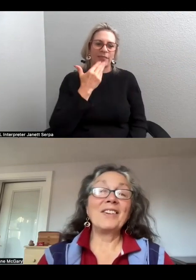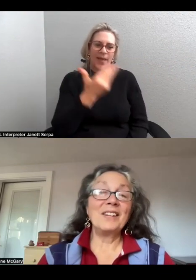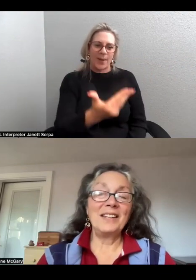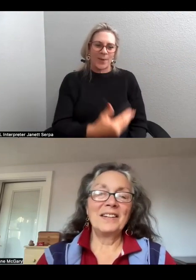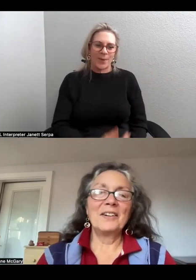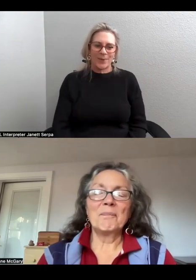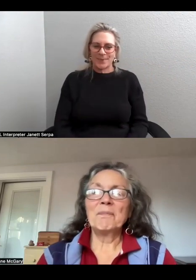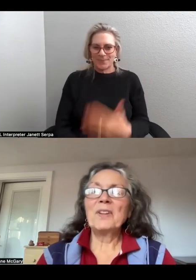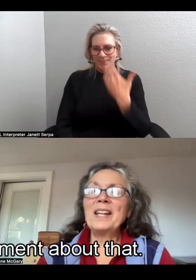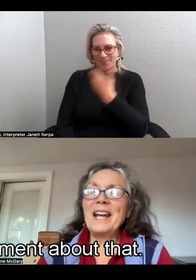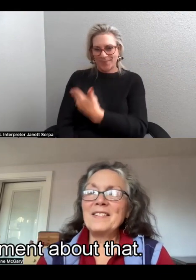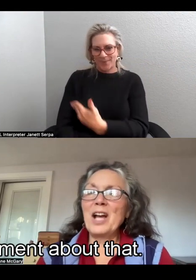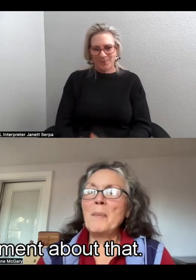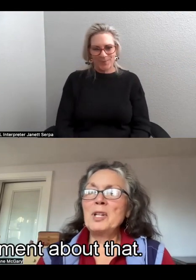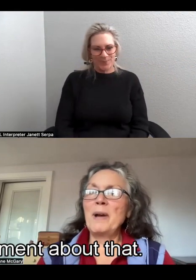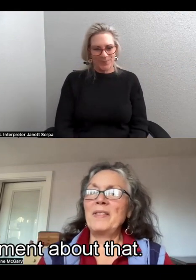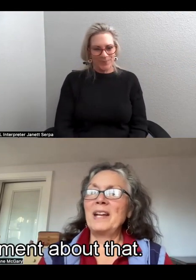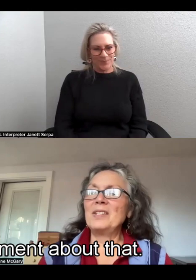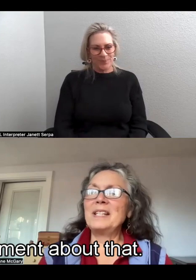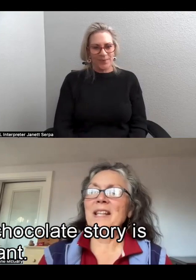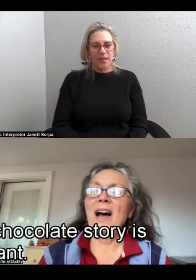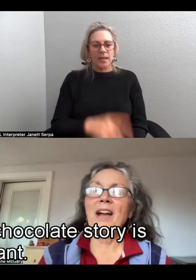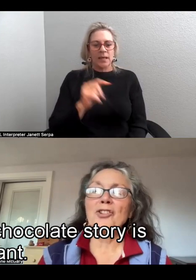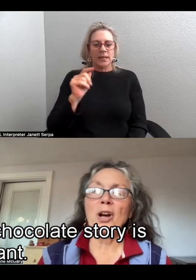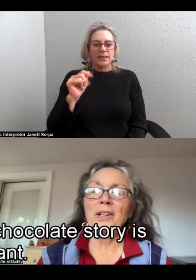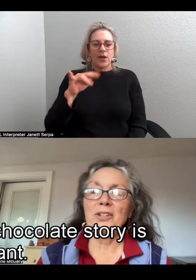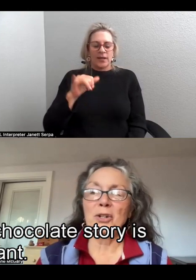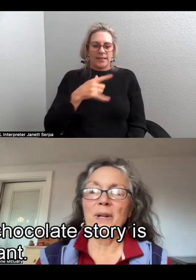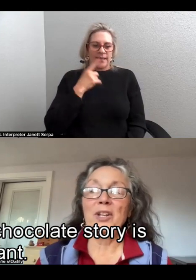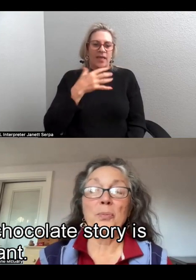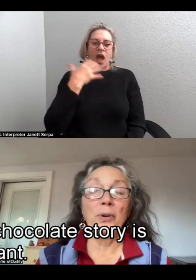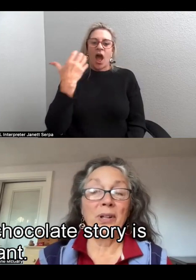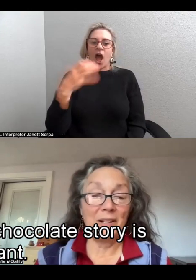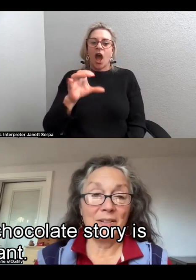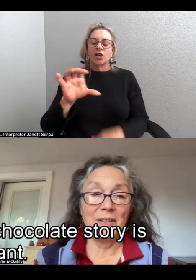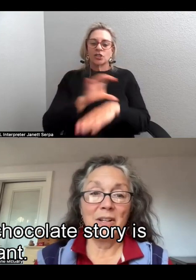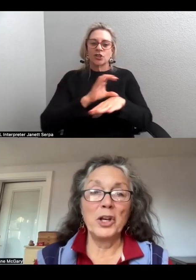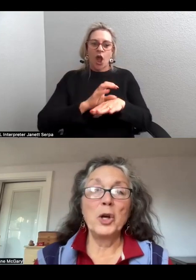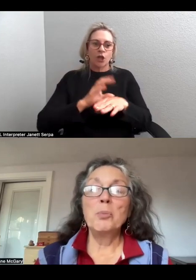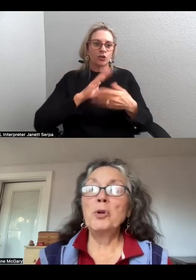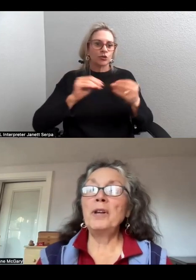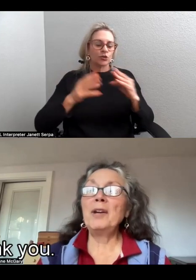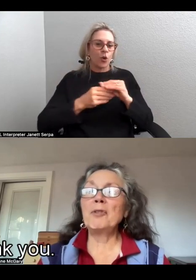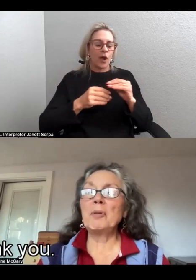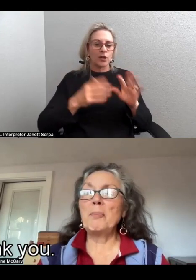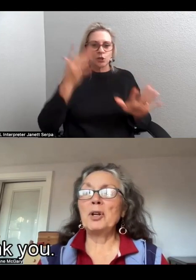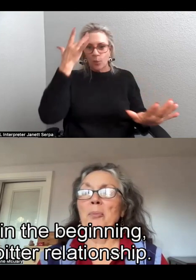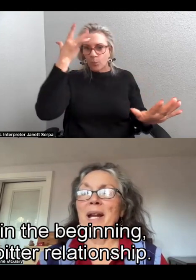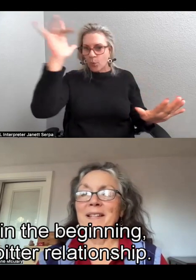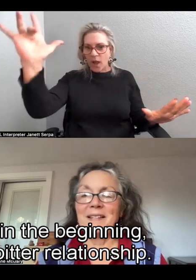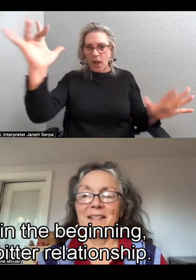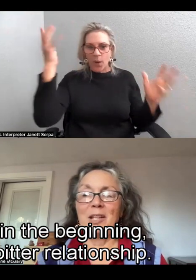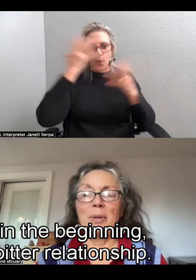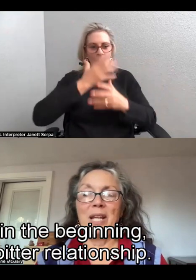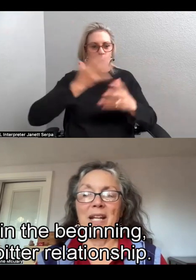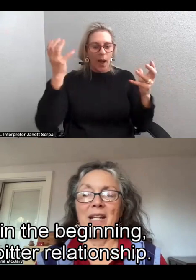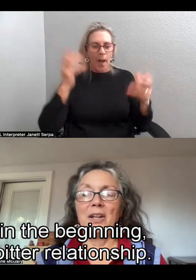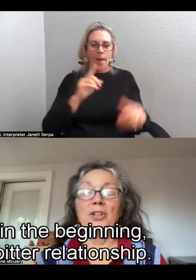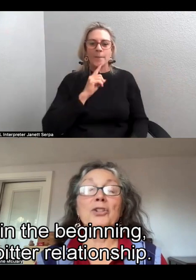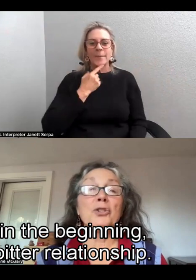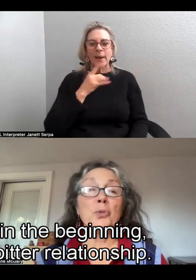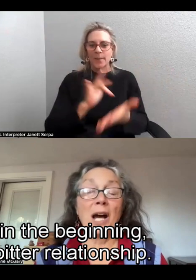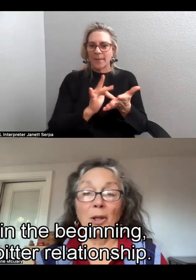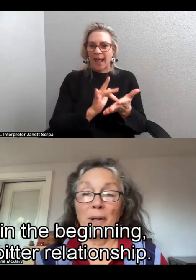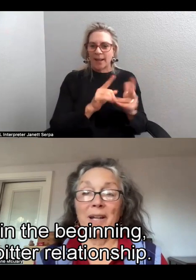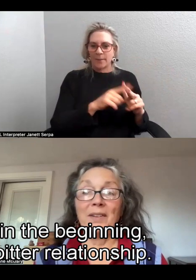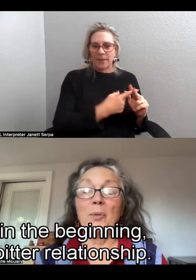Thank you. Tanya has a comment about that. She said the hot chocolate story is brilliant. The bitter medicine in the beginning